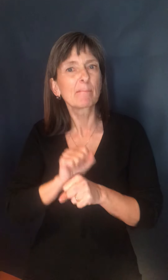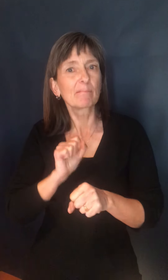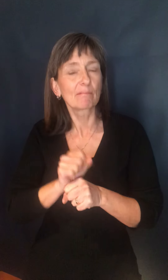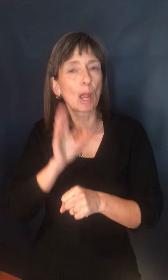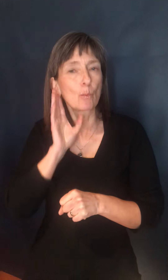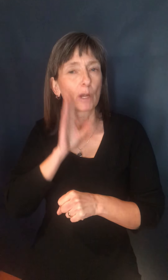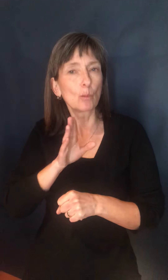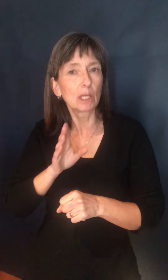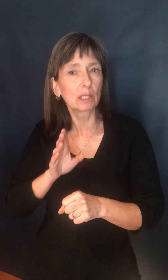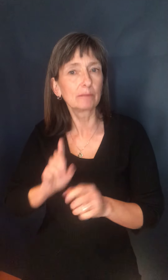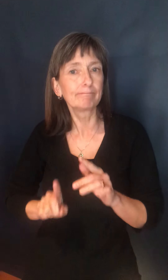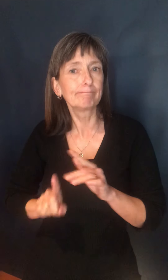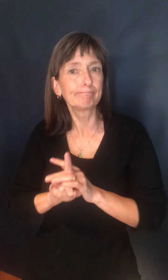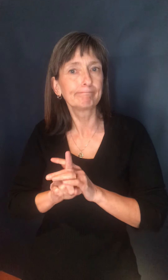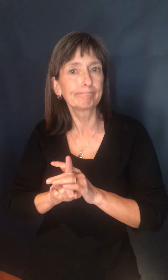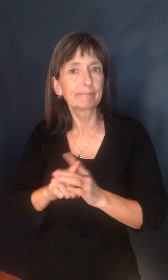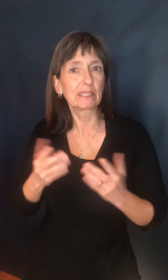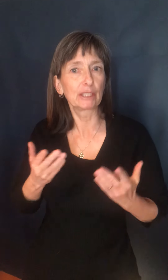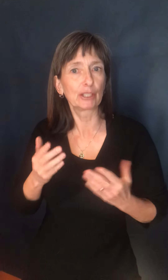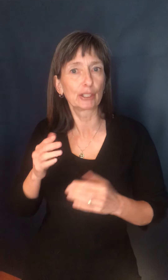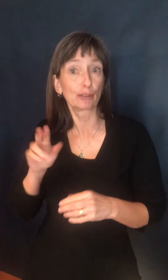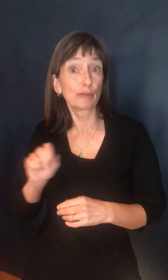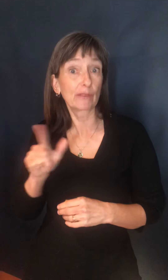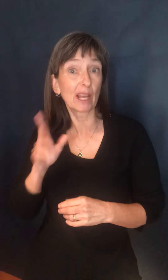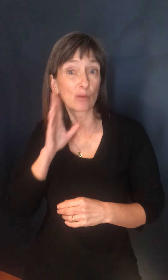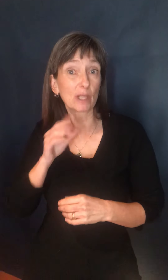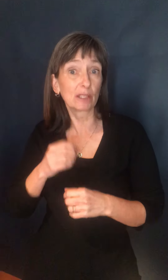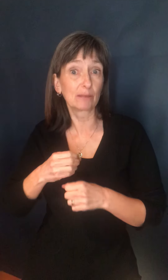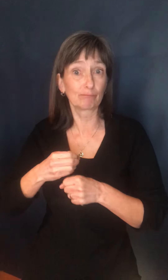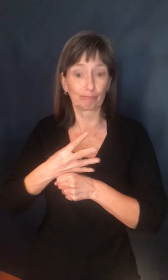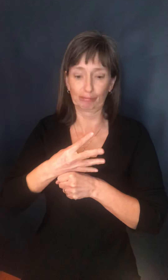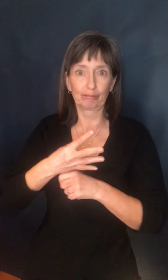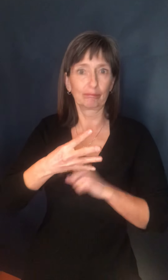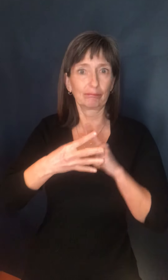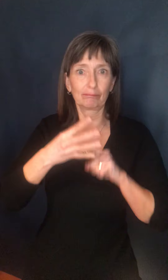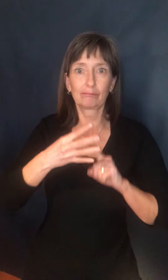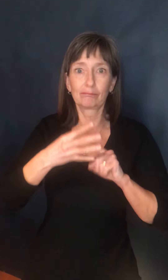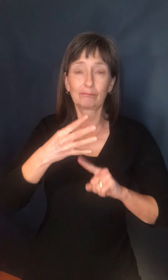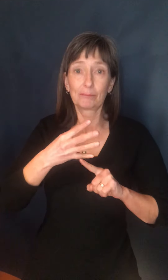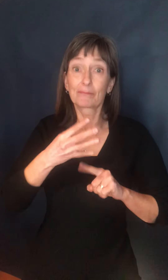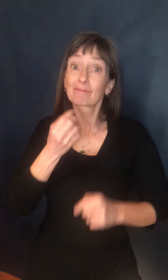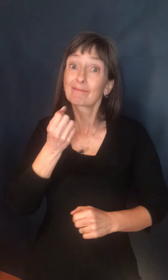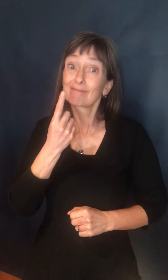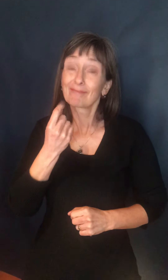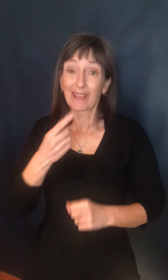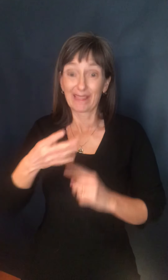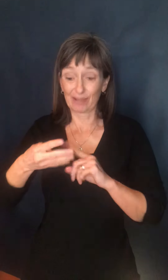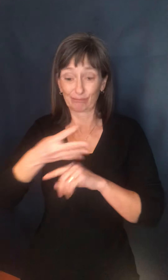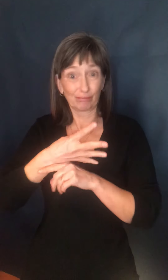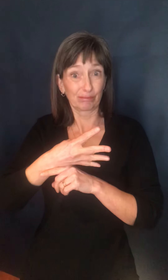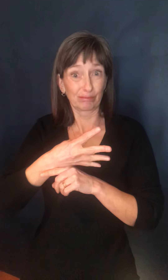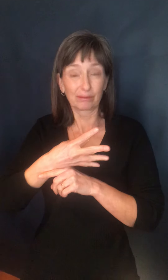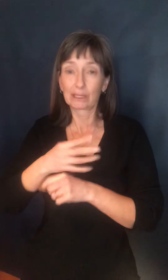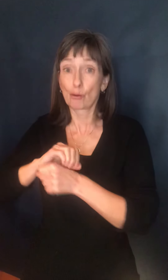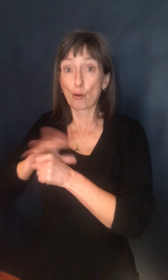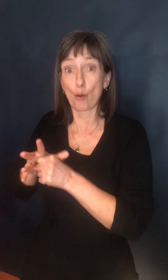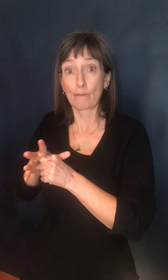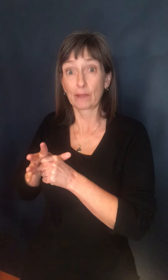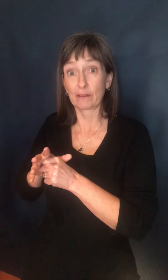case in the province, and these are a game-changer. They're not the same as the original COVID-19 strain, and they spread easier and faster, and in